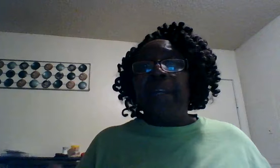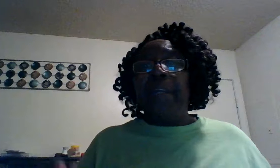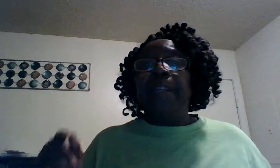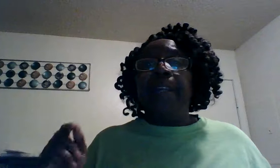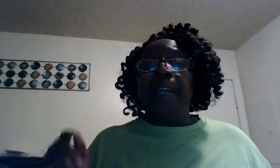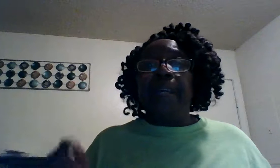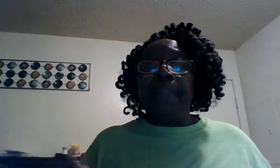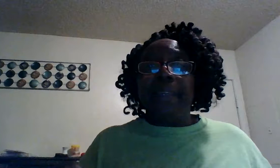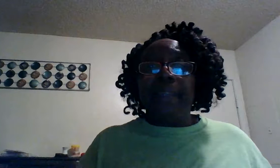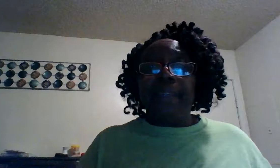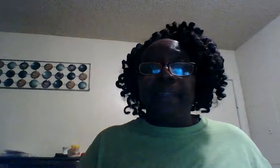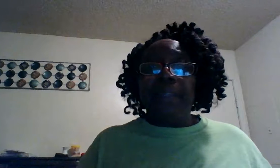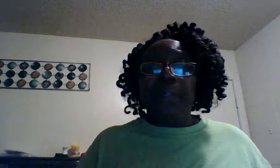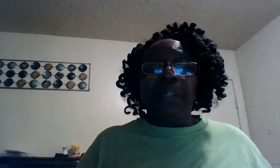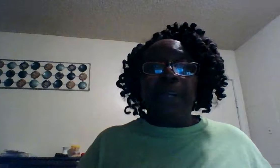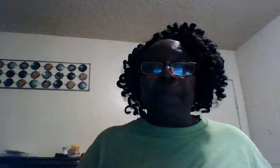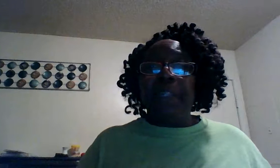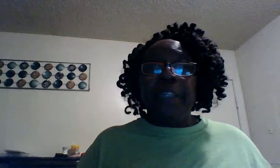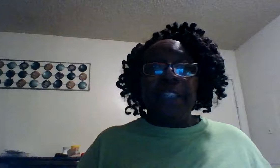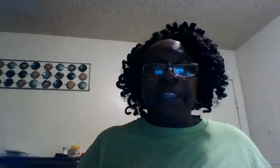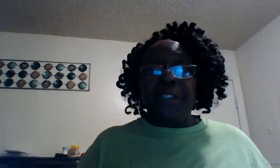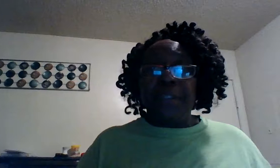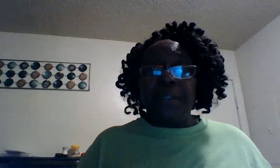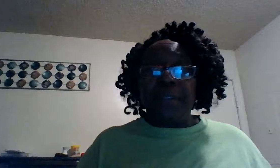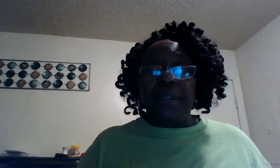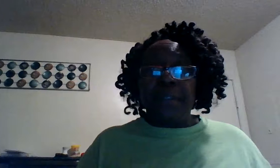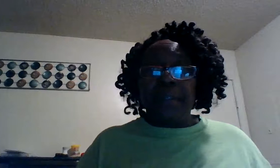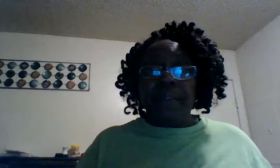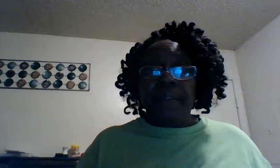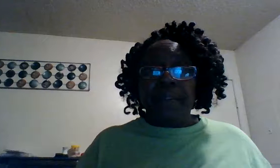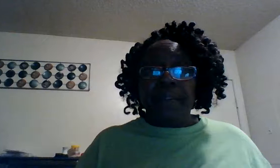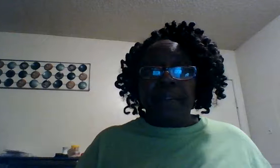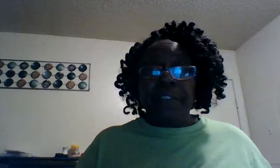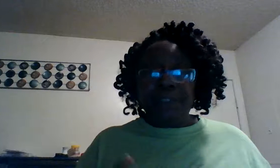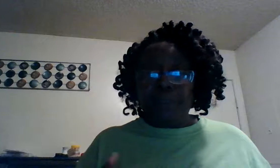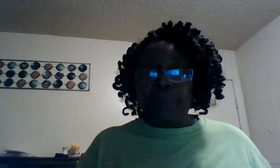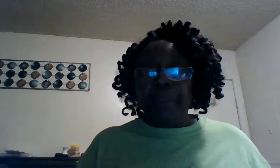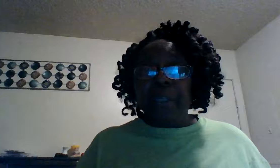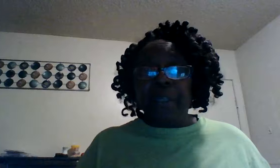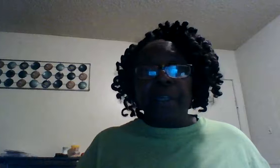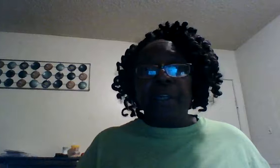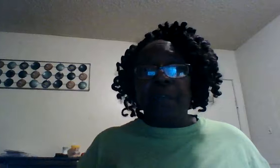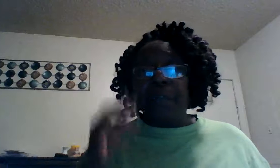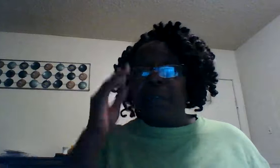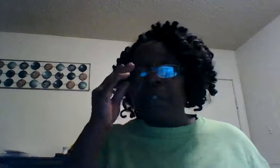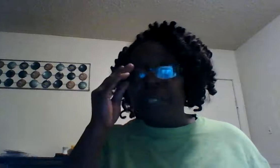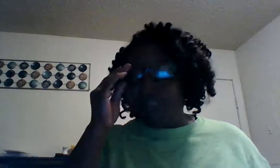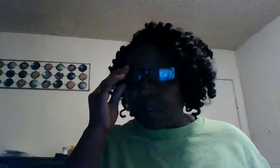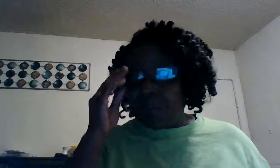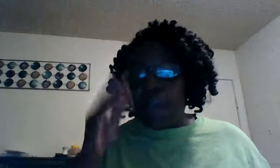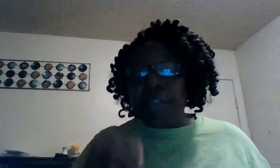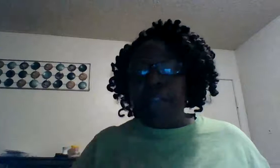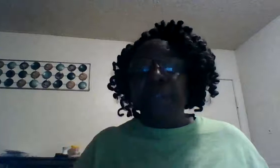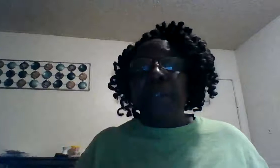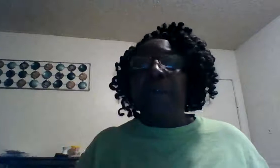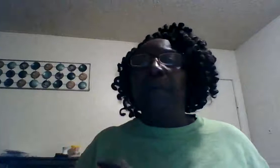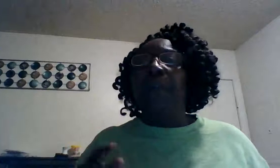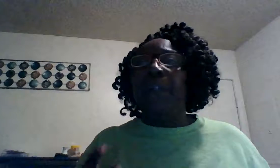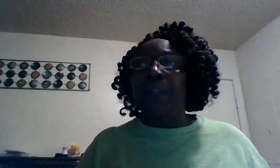nothing will come against you because you're more than a comfort through jesus christ you can overcome